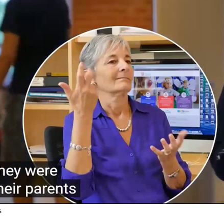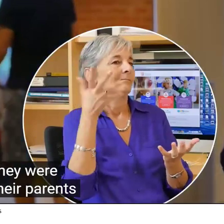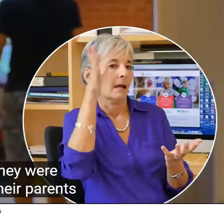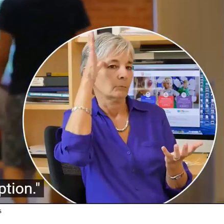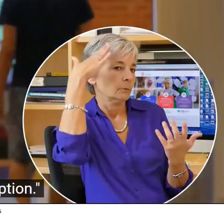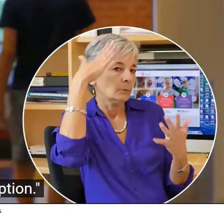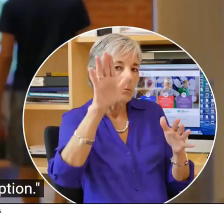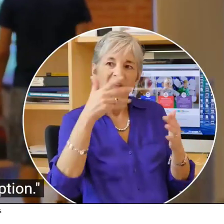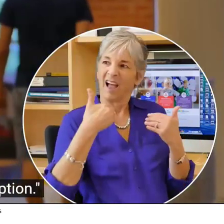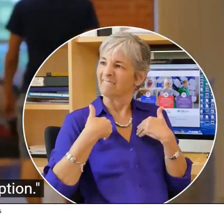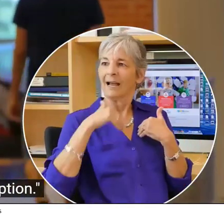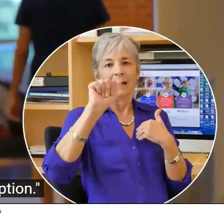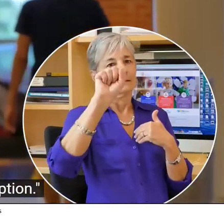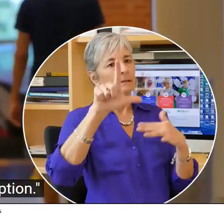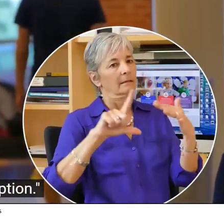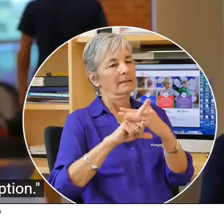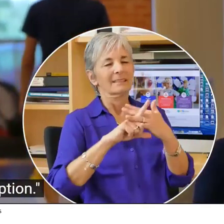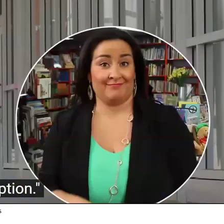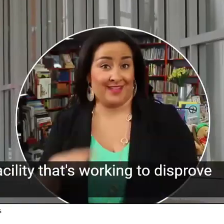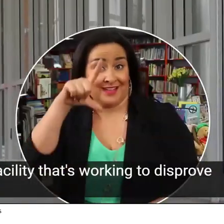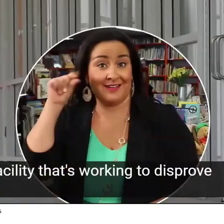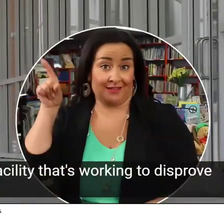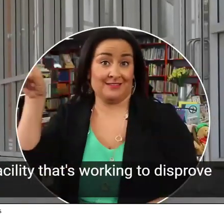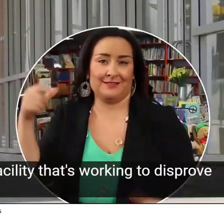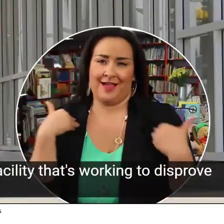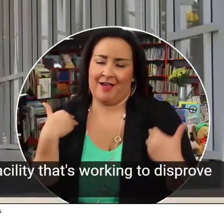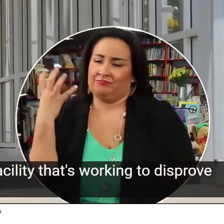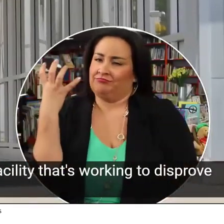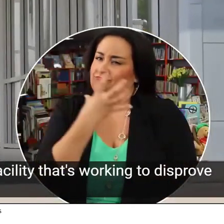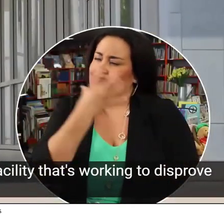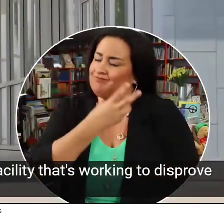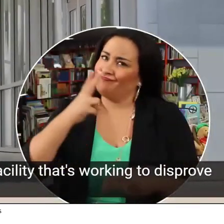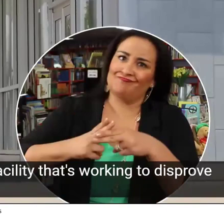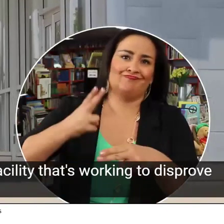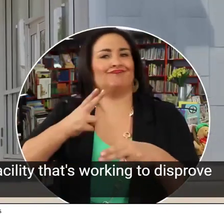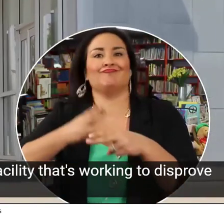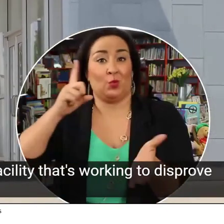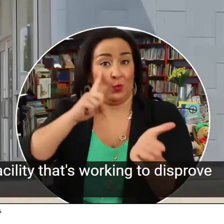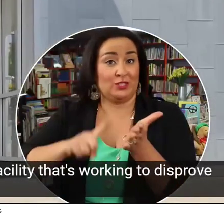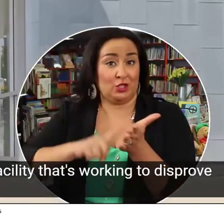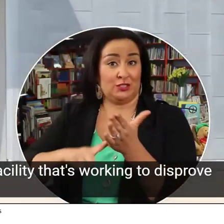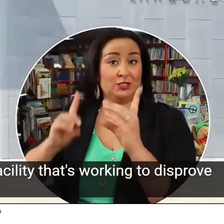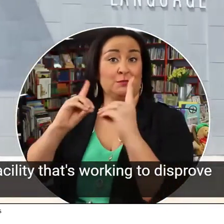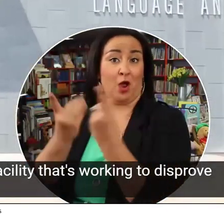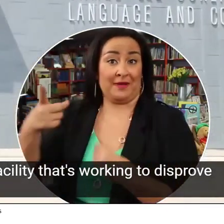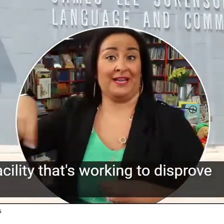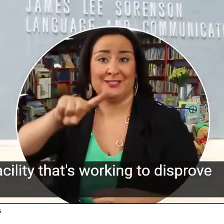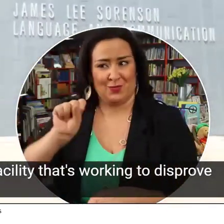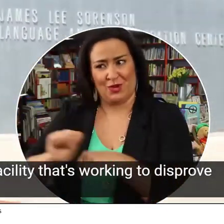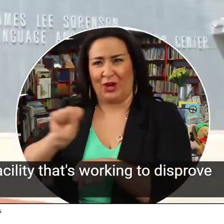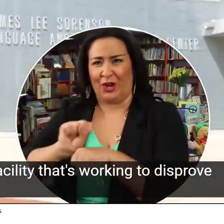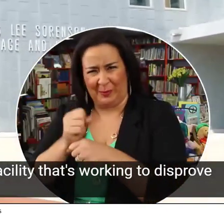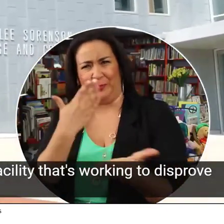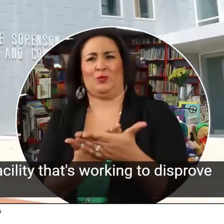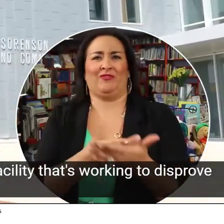because their parents had no idea ASL was an option. Gallaudet University houses a renowned research facility that's